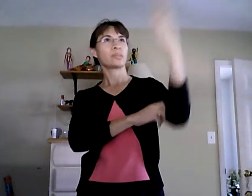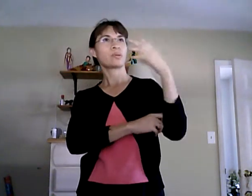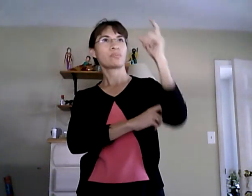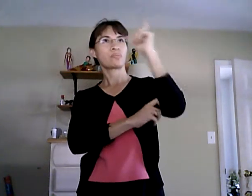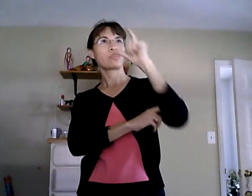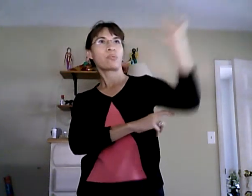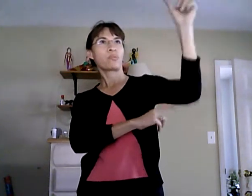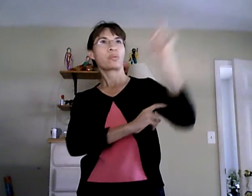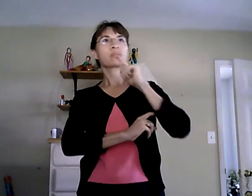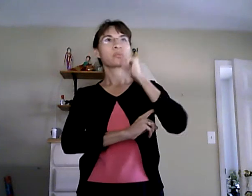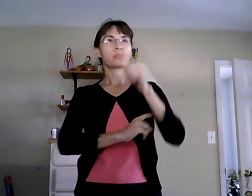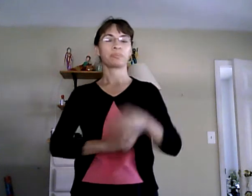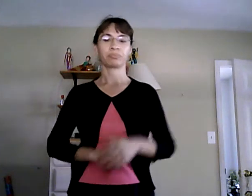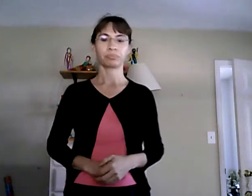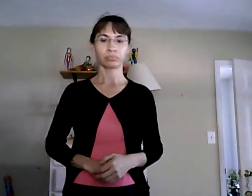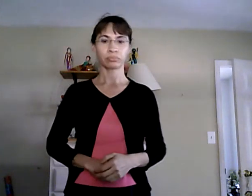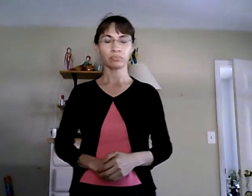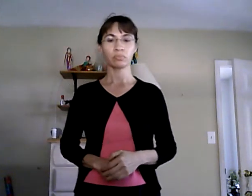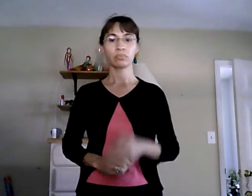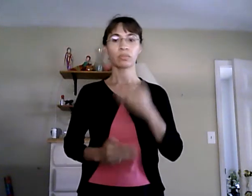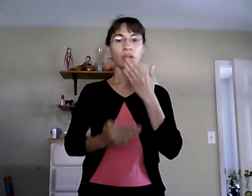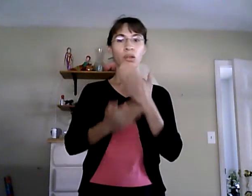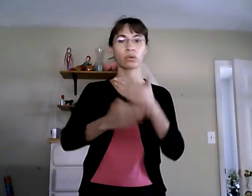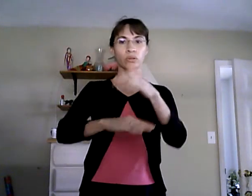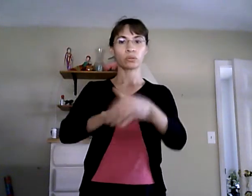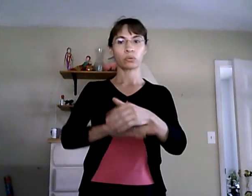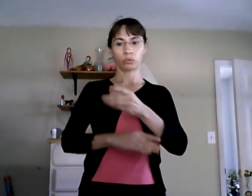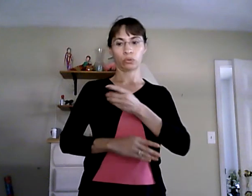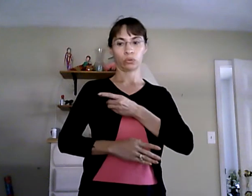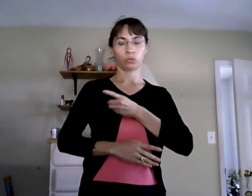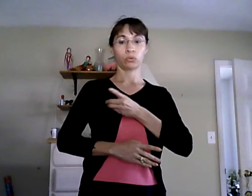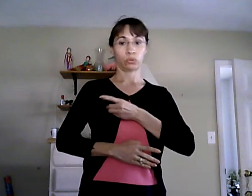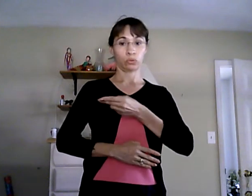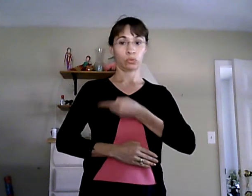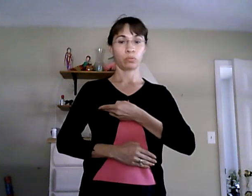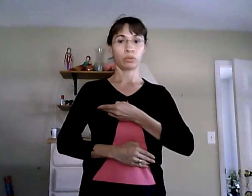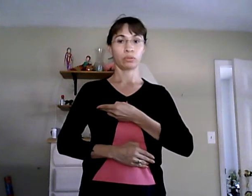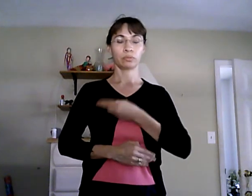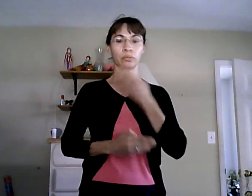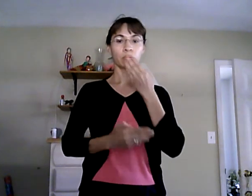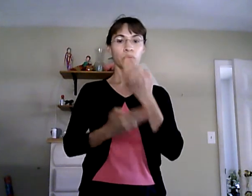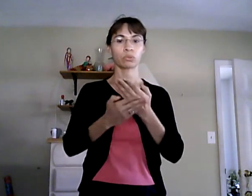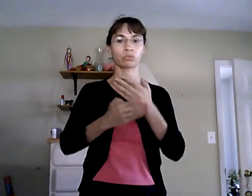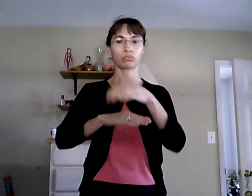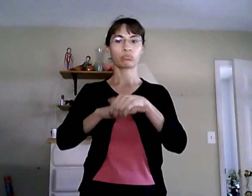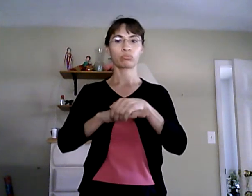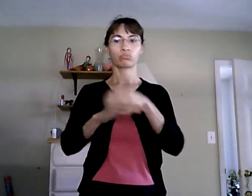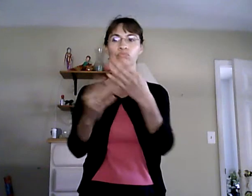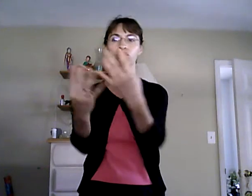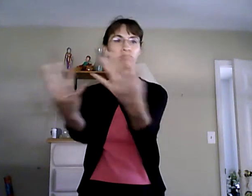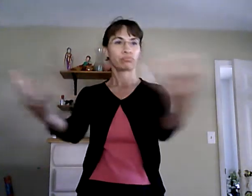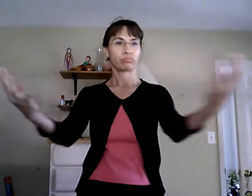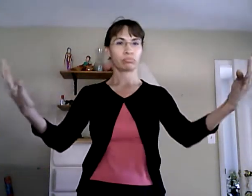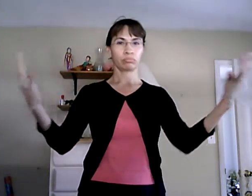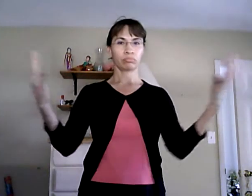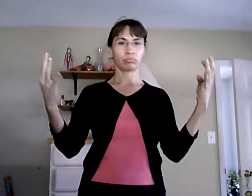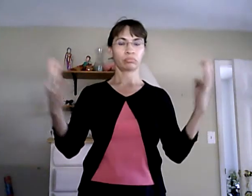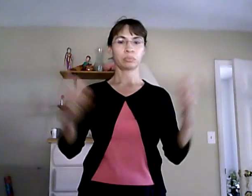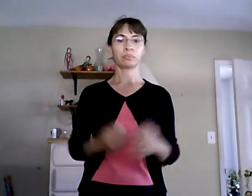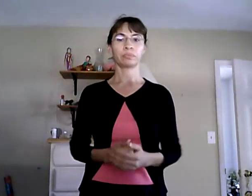good afternoon Dr Humphrey good afternoon everybody today I have pleasure